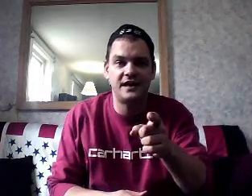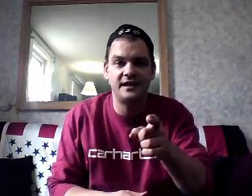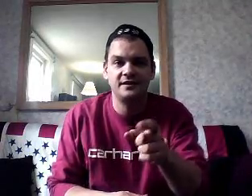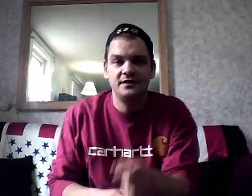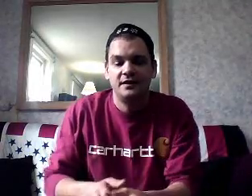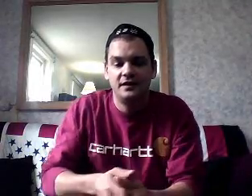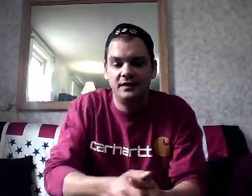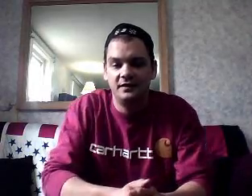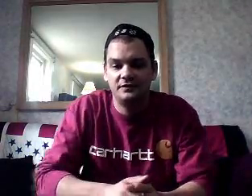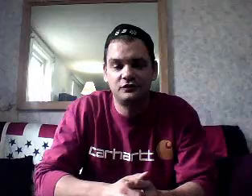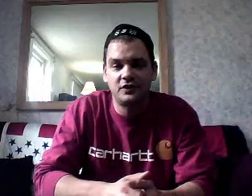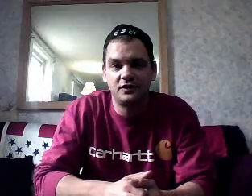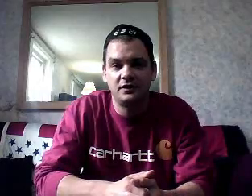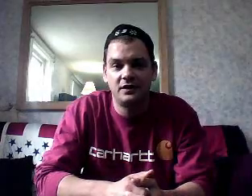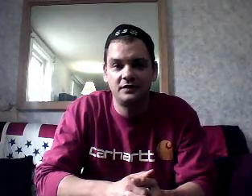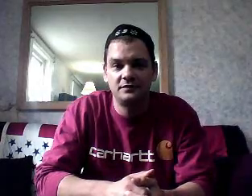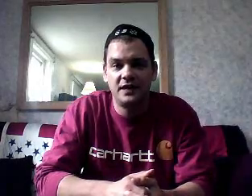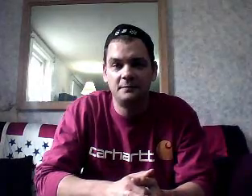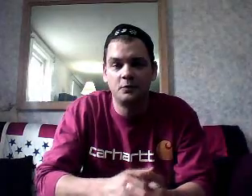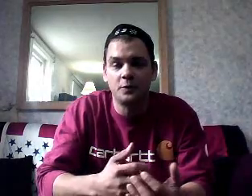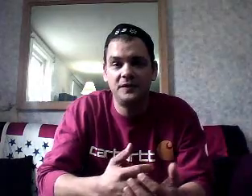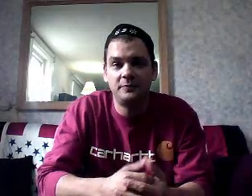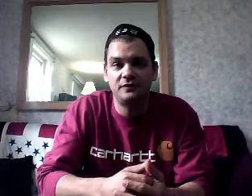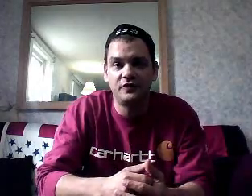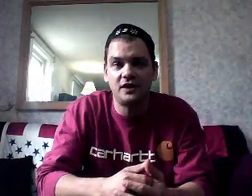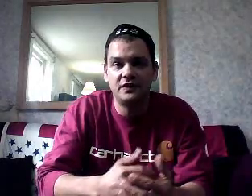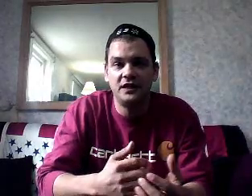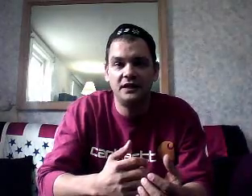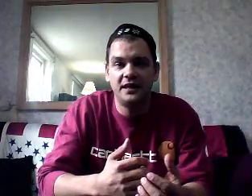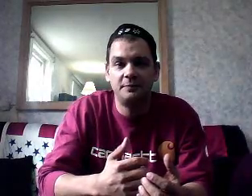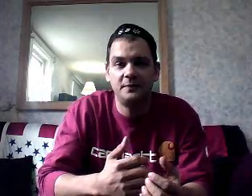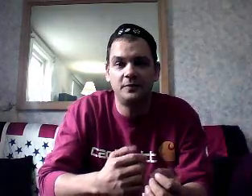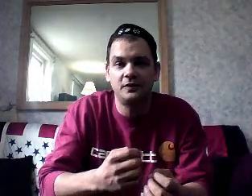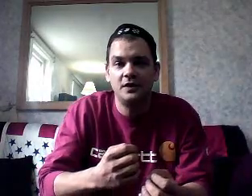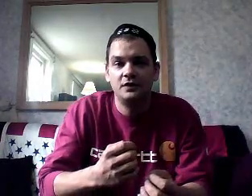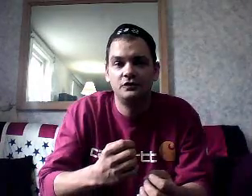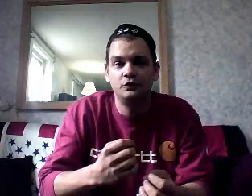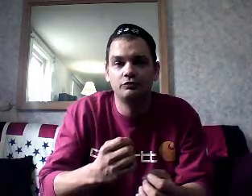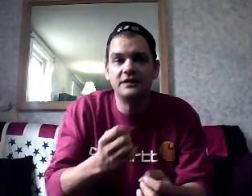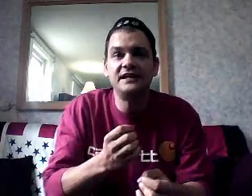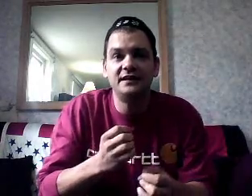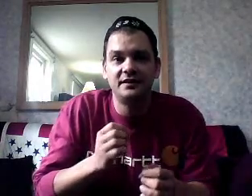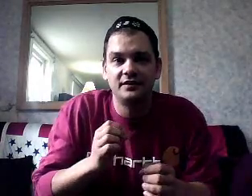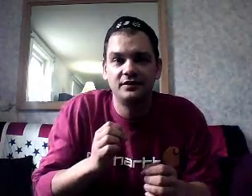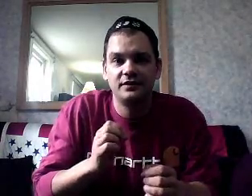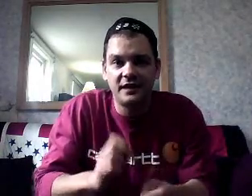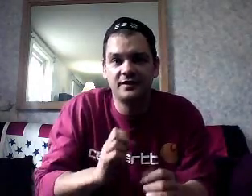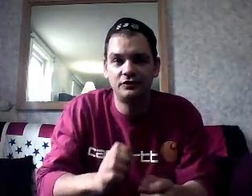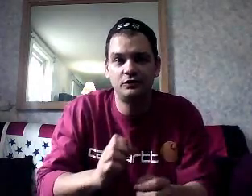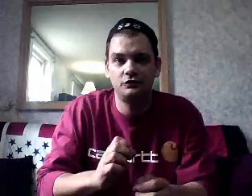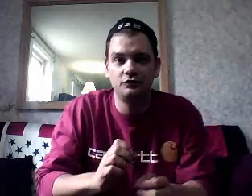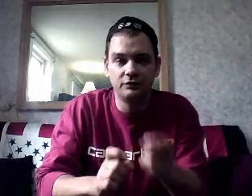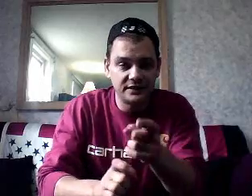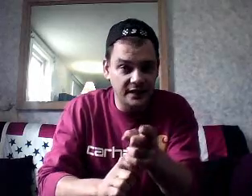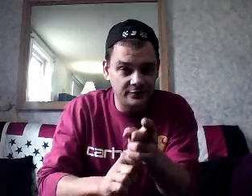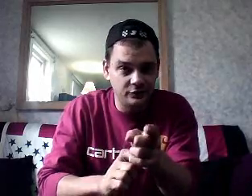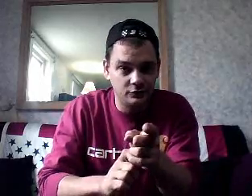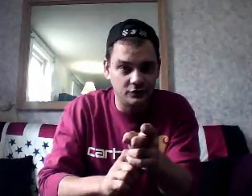that, and start getting more people involved, and get people to read the Constitution. Read the Constitution.